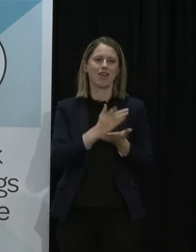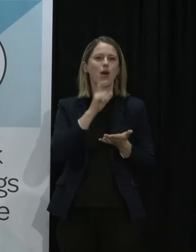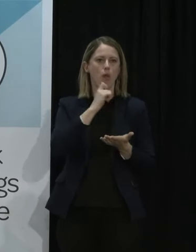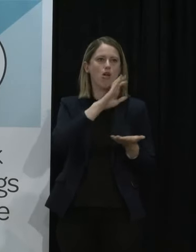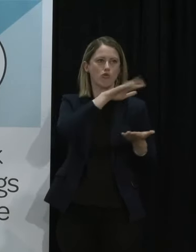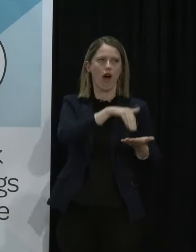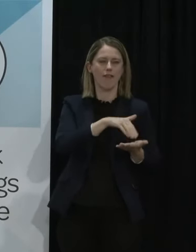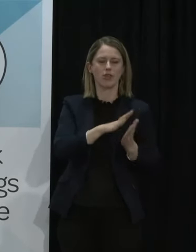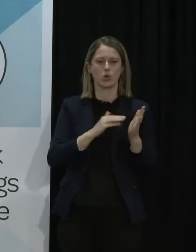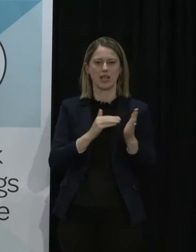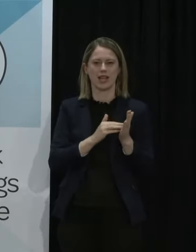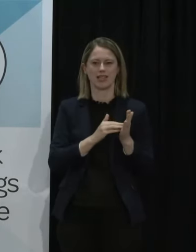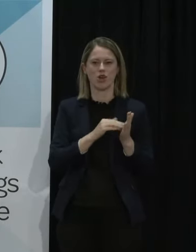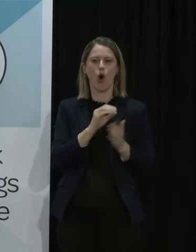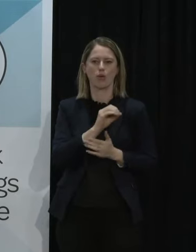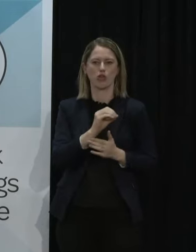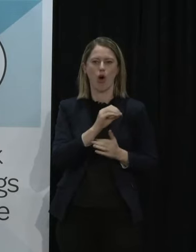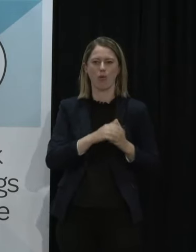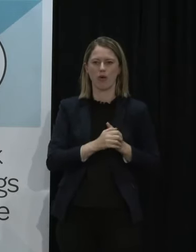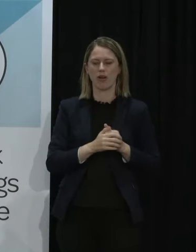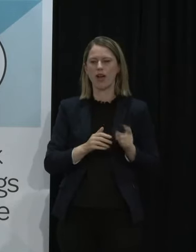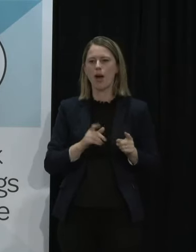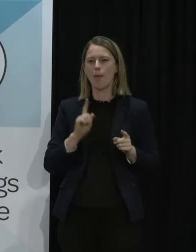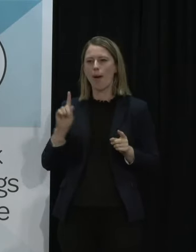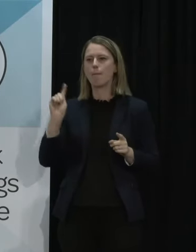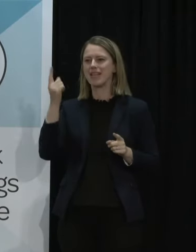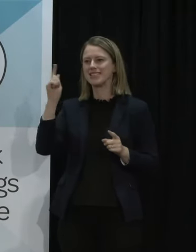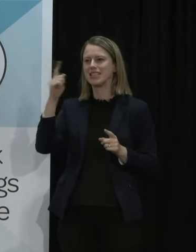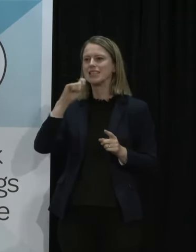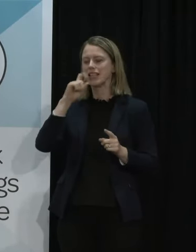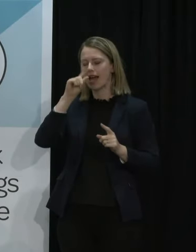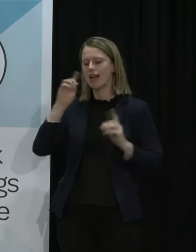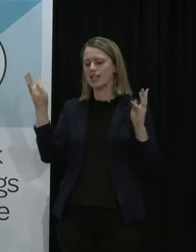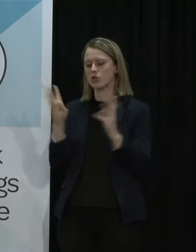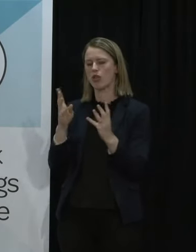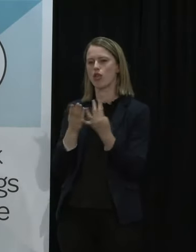but of course ministers remain available all the way through the summer period as